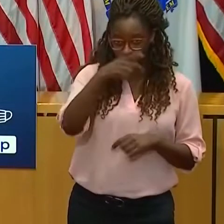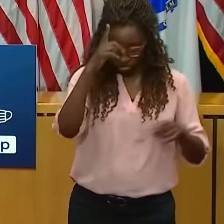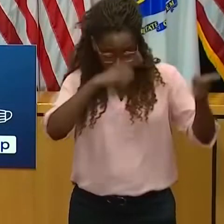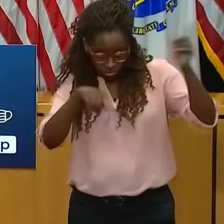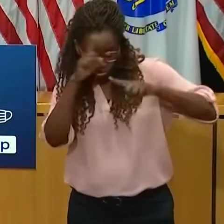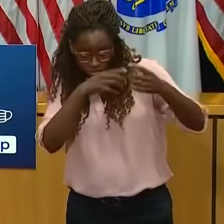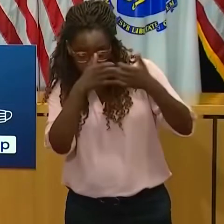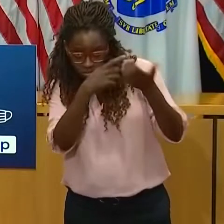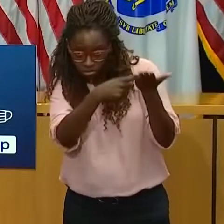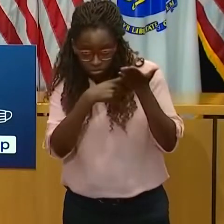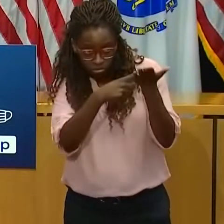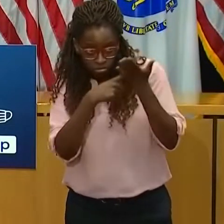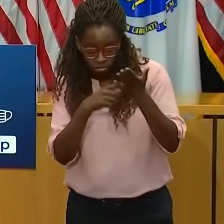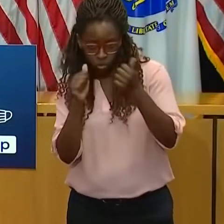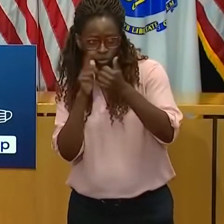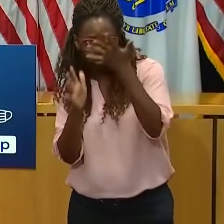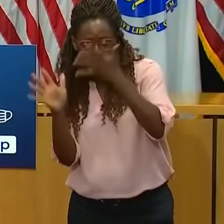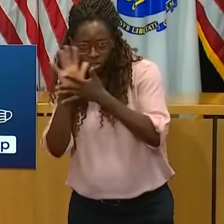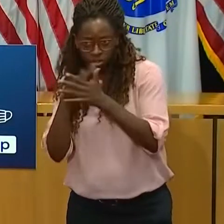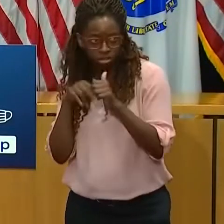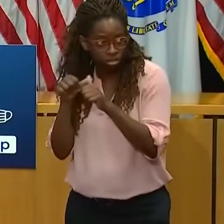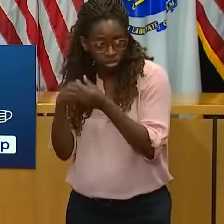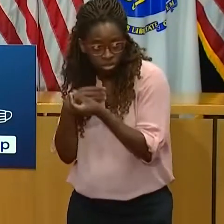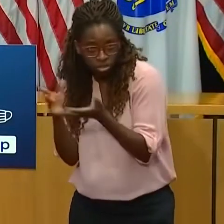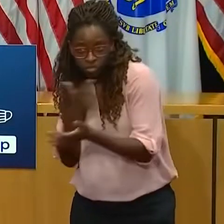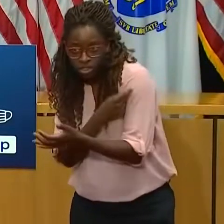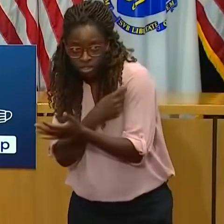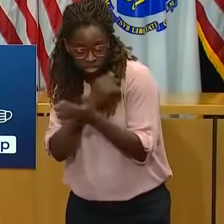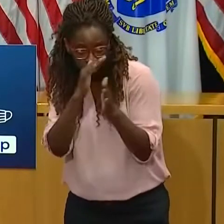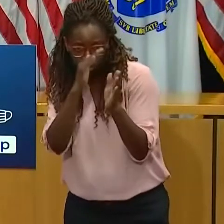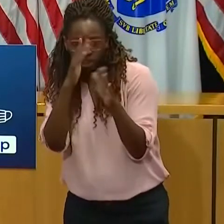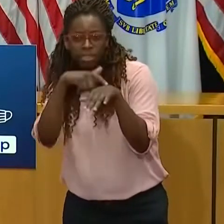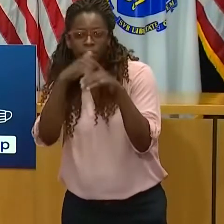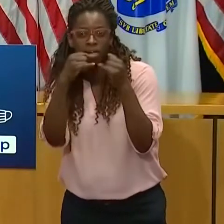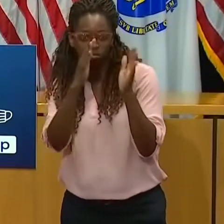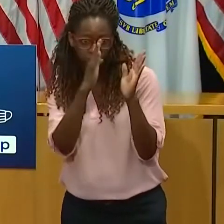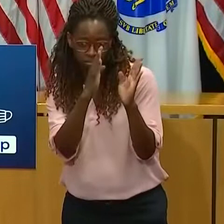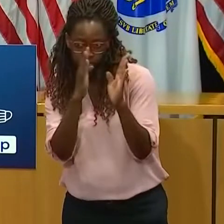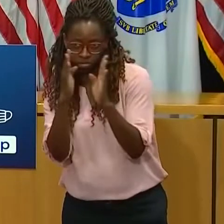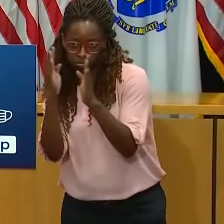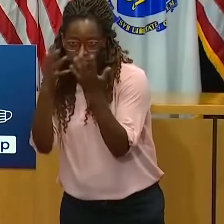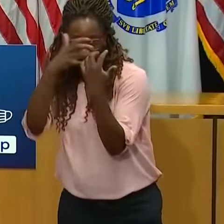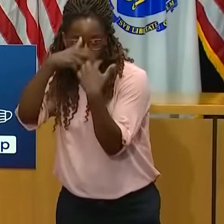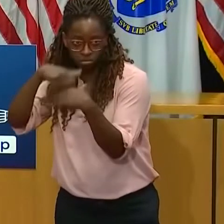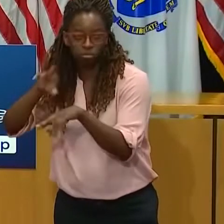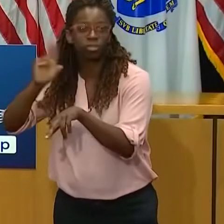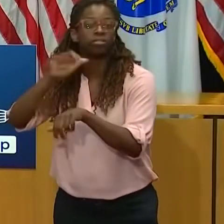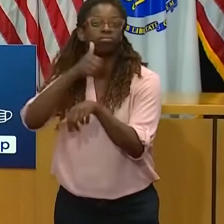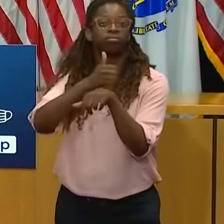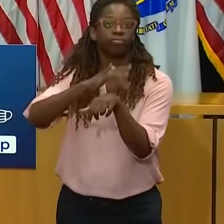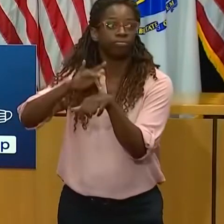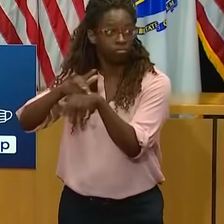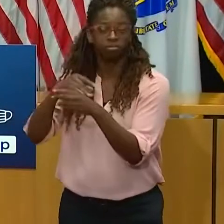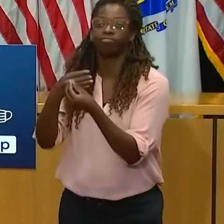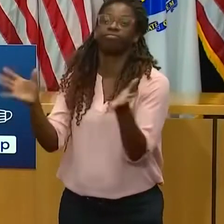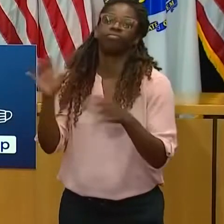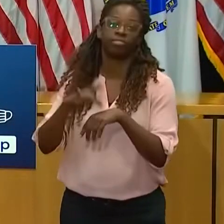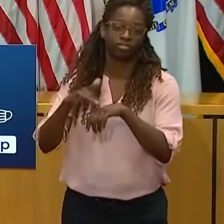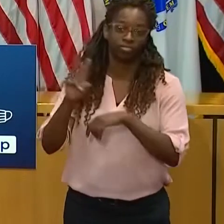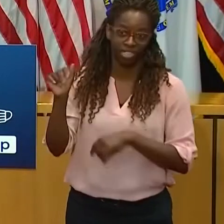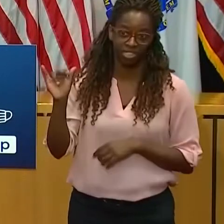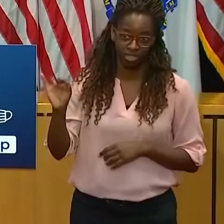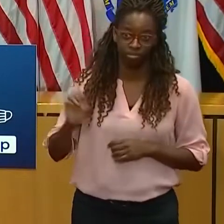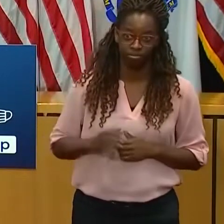anticipation of the arrival of additional vaccines from Moderna. First responders will be the next priority